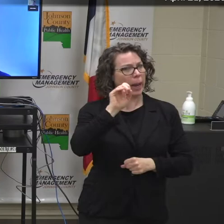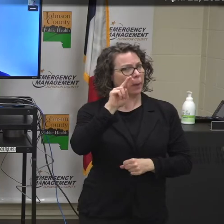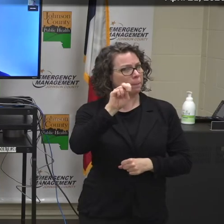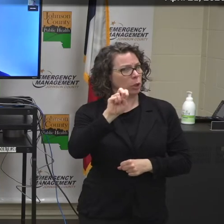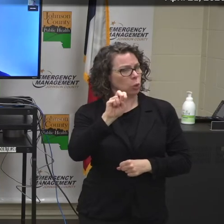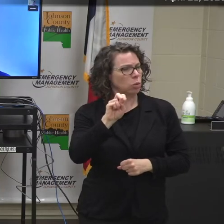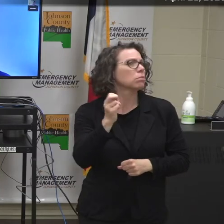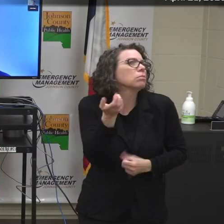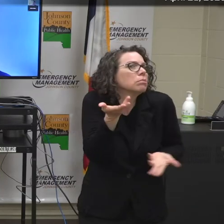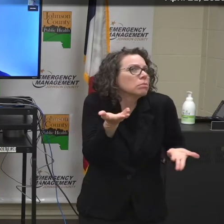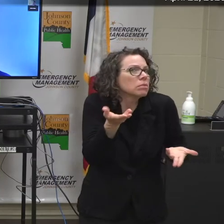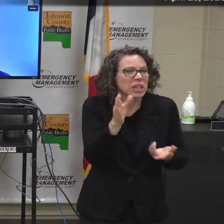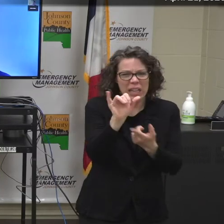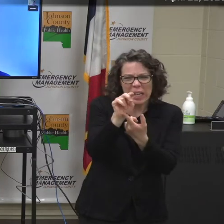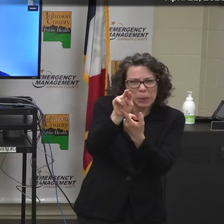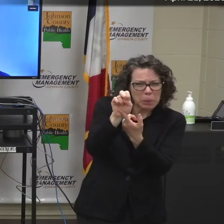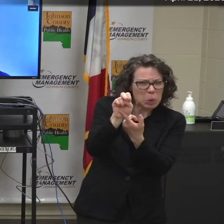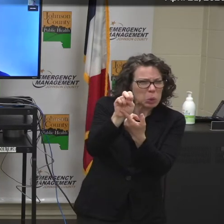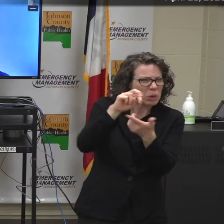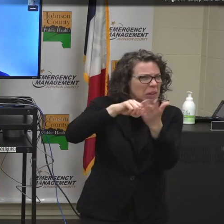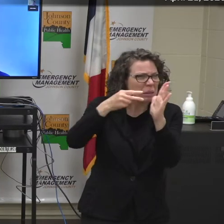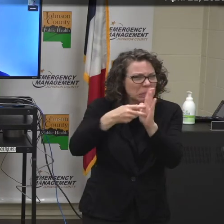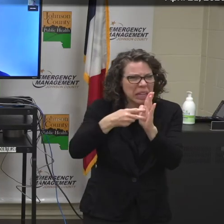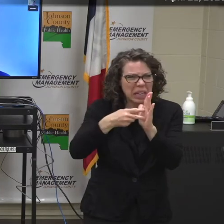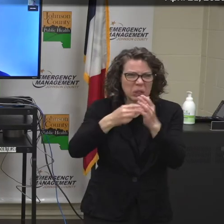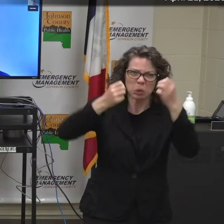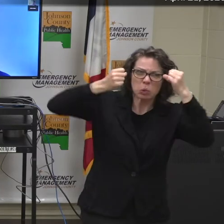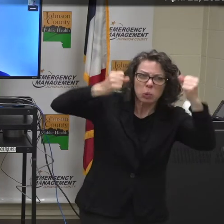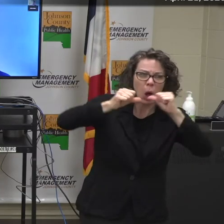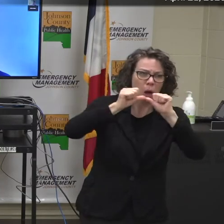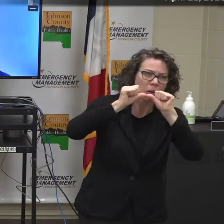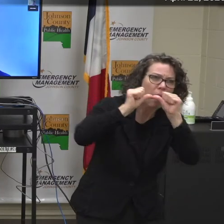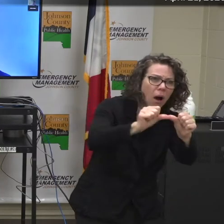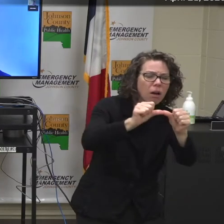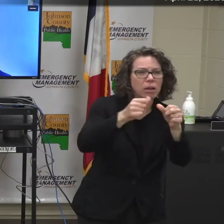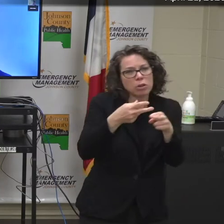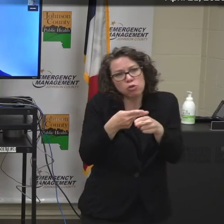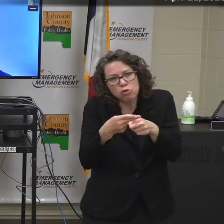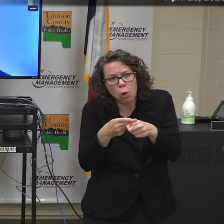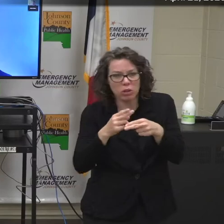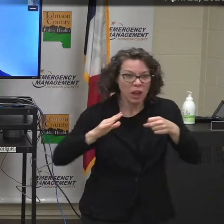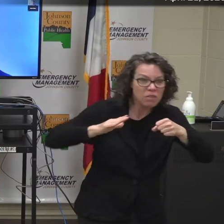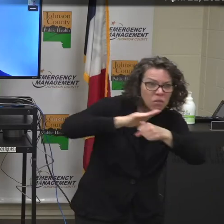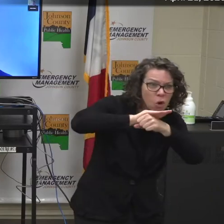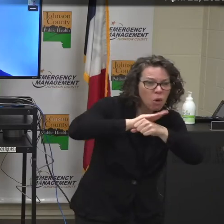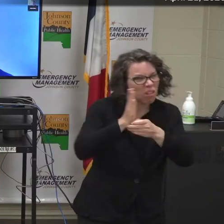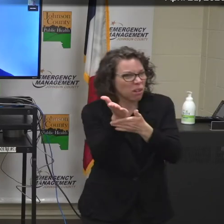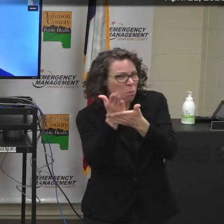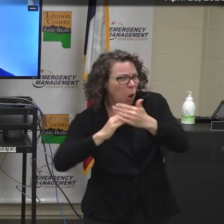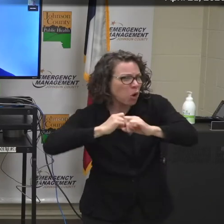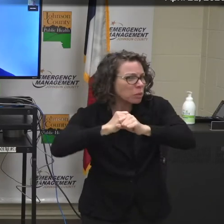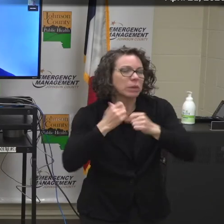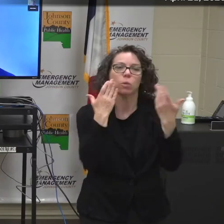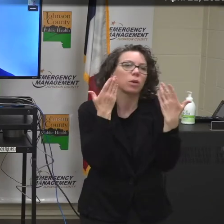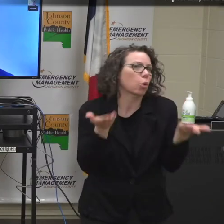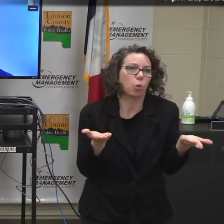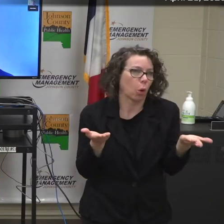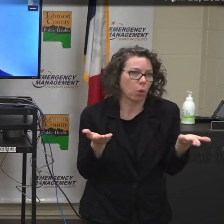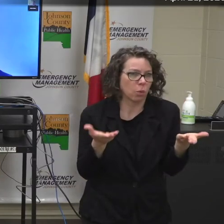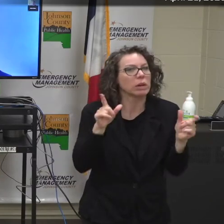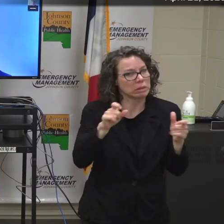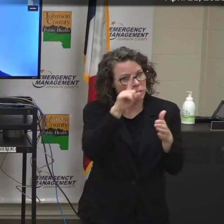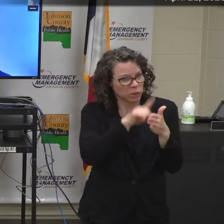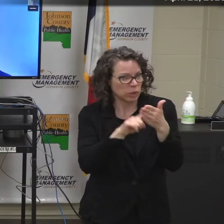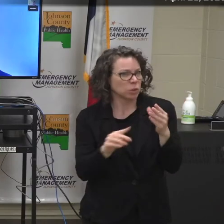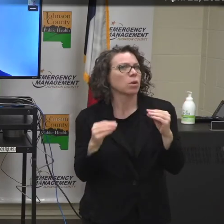this point in time what that immunity consists of, whether it's long term, whether it's short term, whether it's full immunity or partial immunity. But